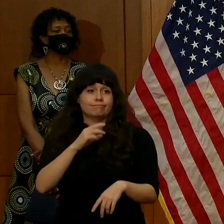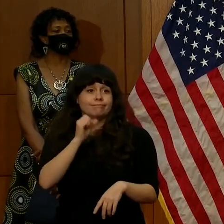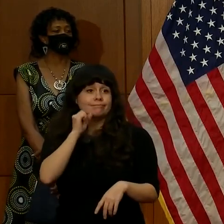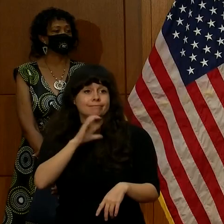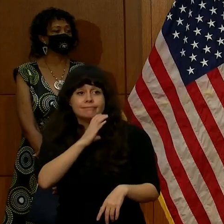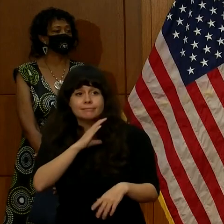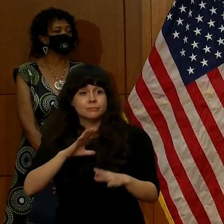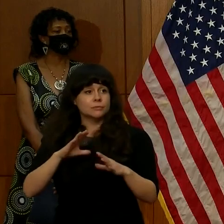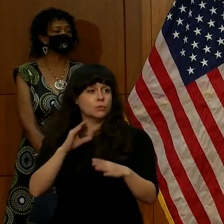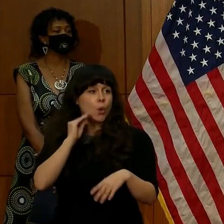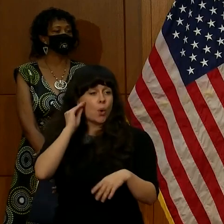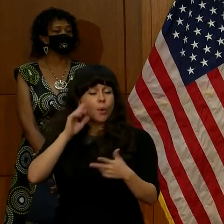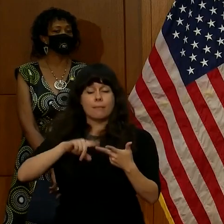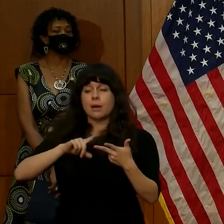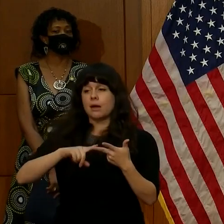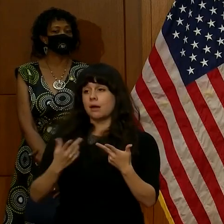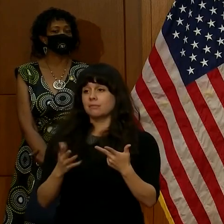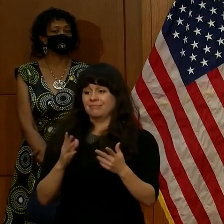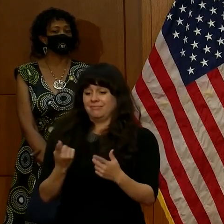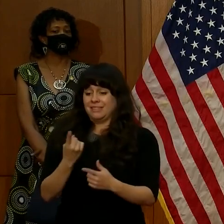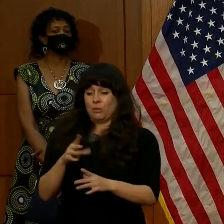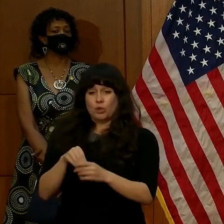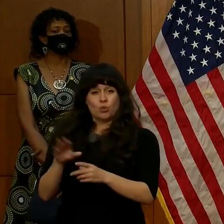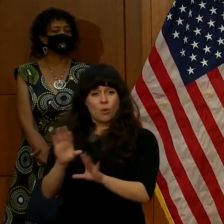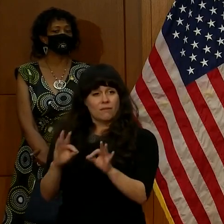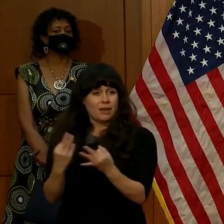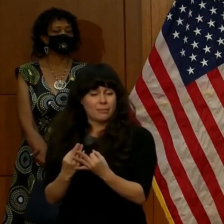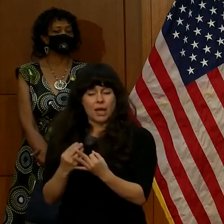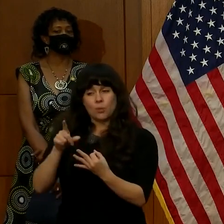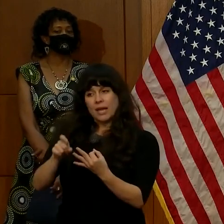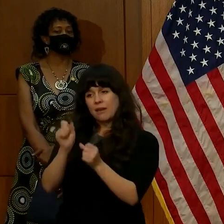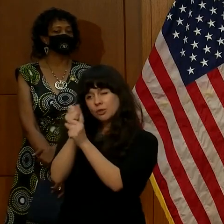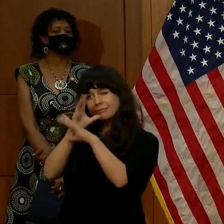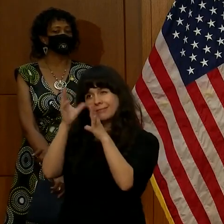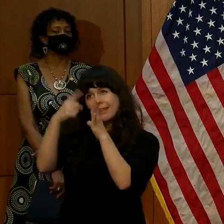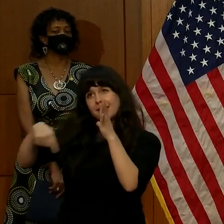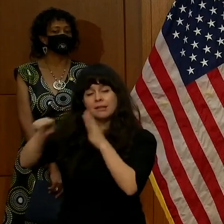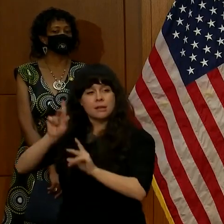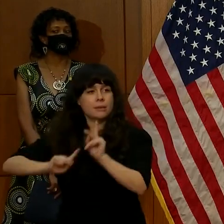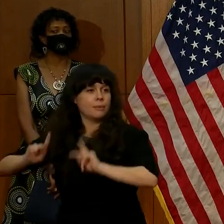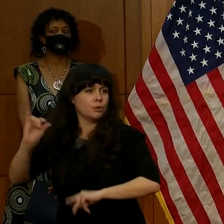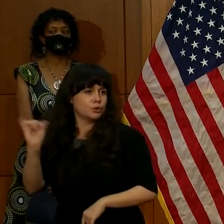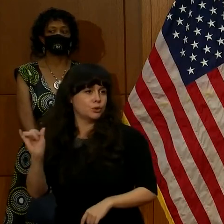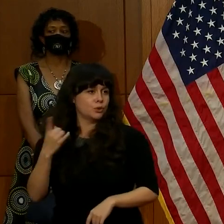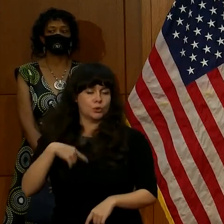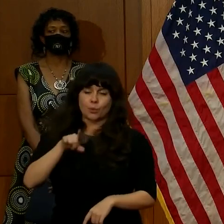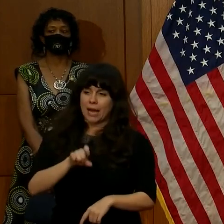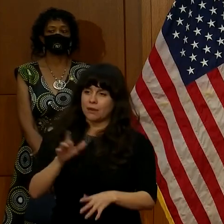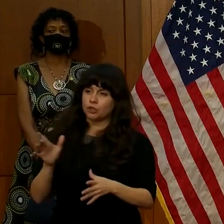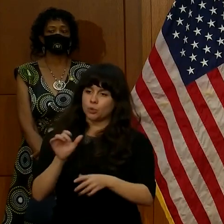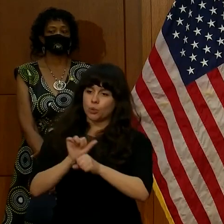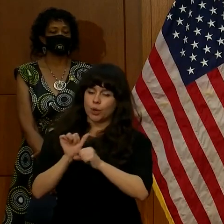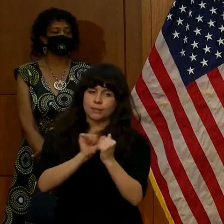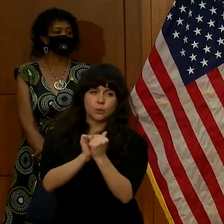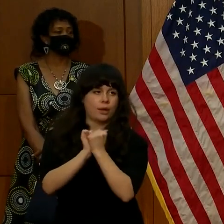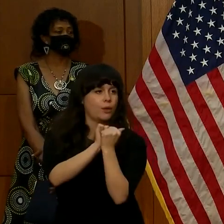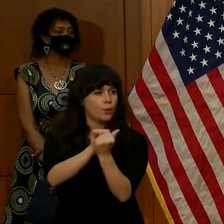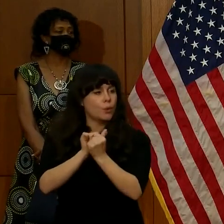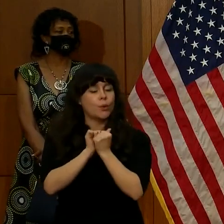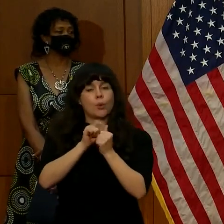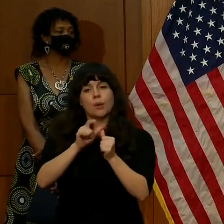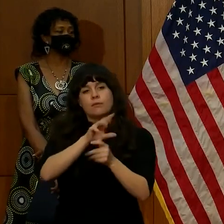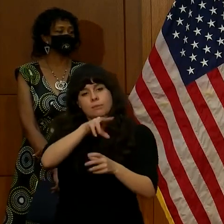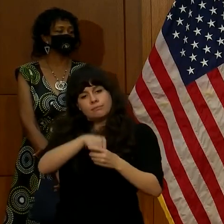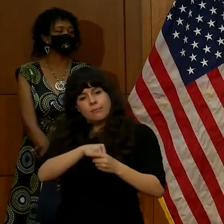you know, always consider other folks. And that's why we're all in this together. We all need to be part of the solution. And if we